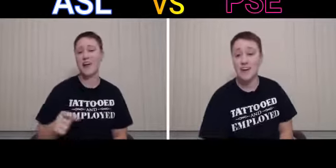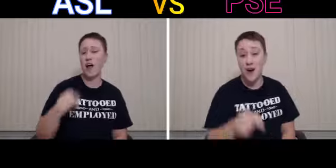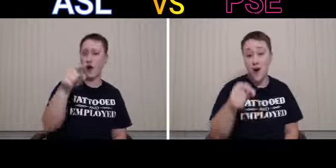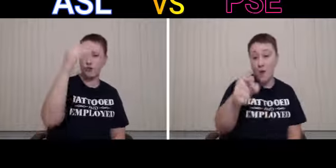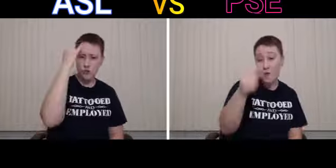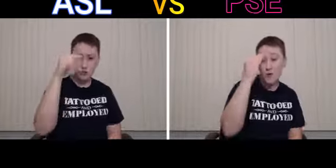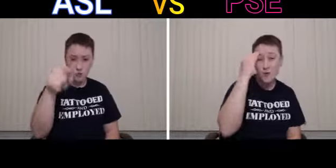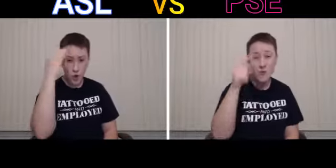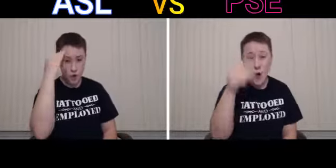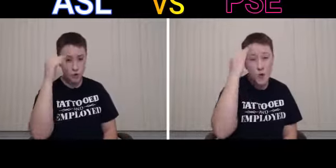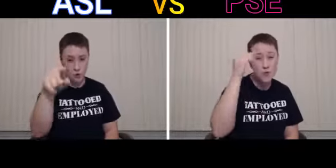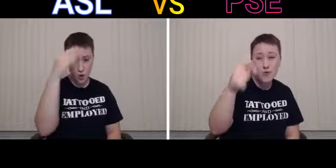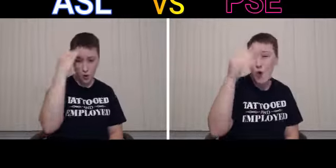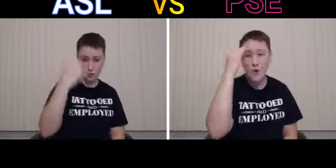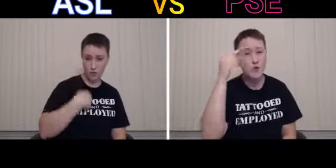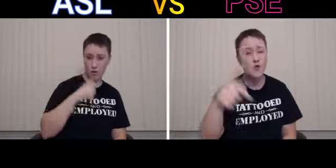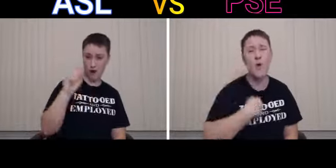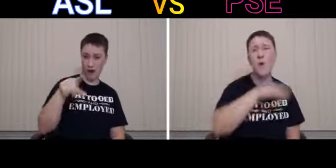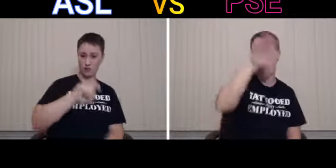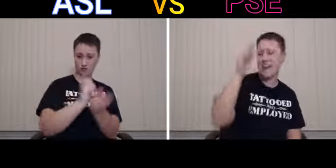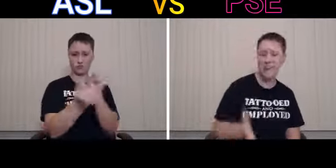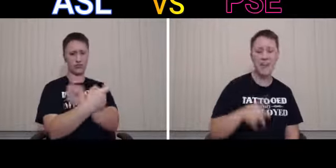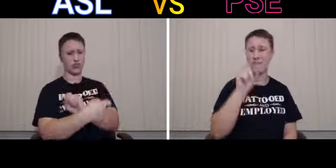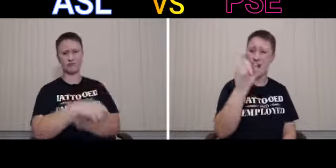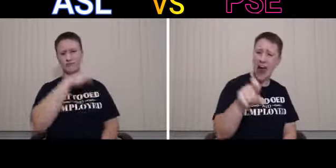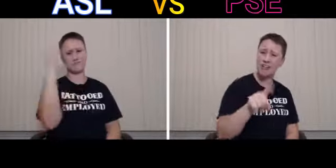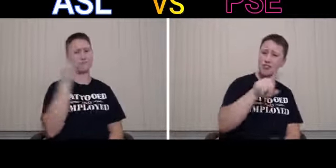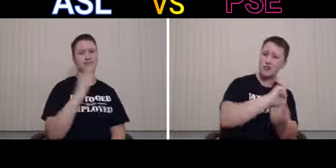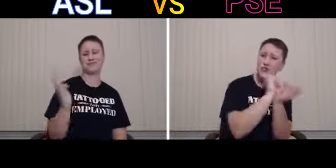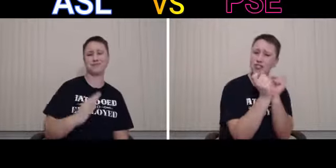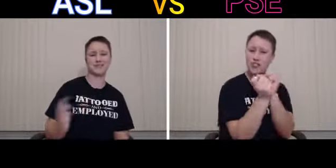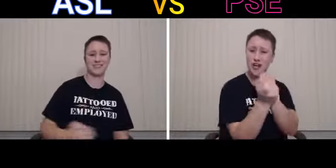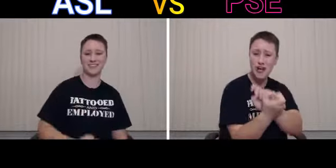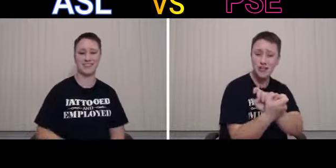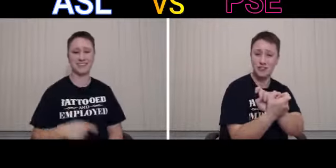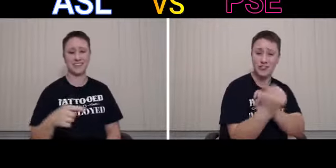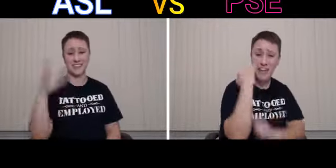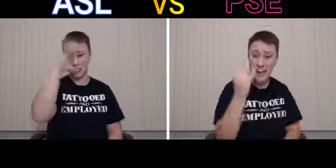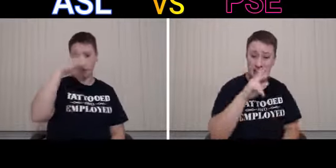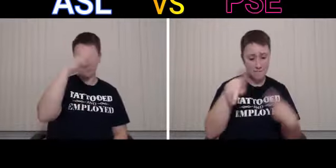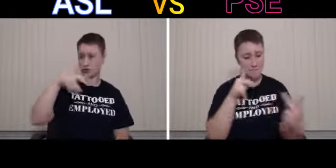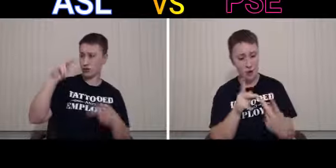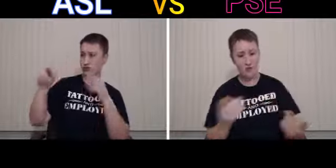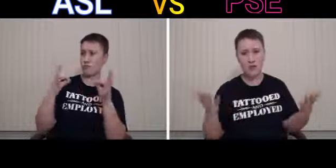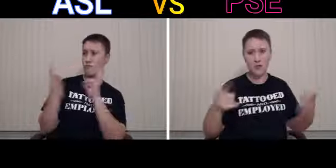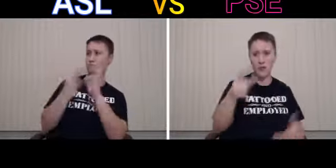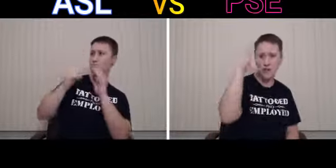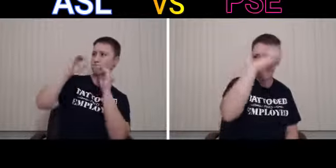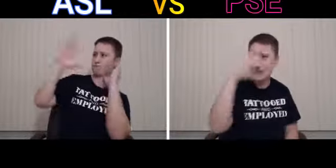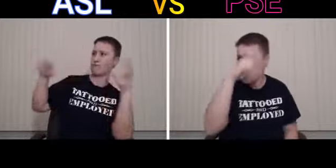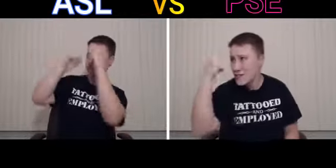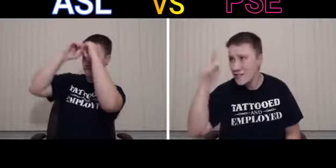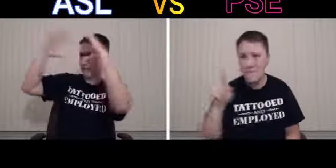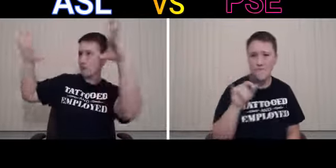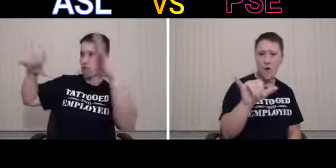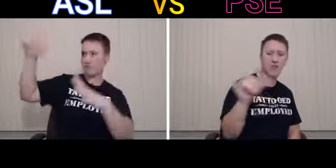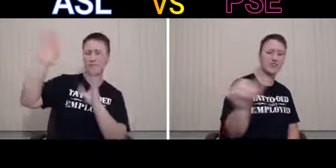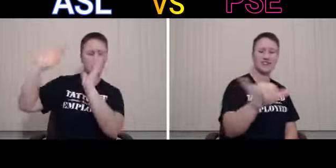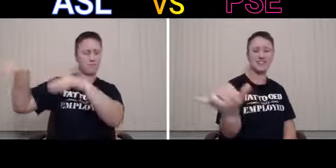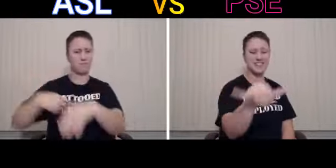Oh, you know, you know, you know I never ask you to change If perfect's what you're searching for Then just